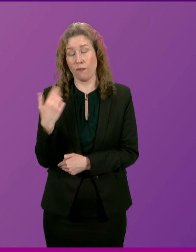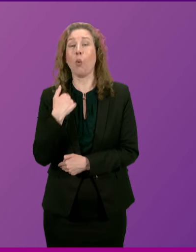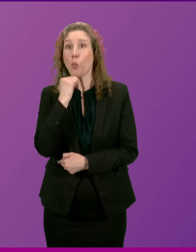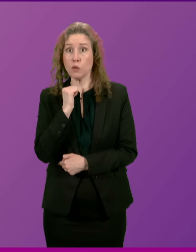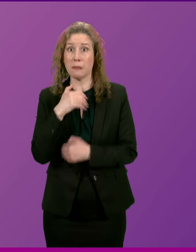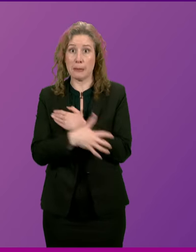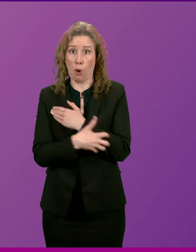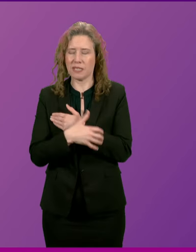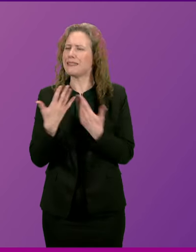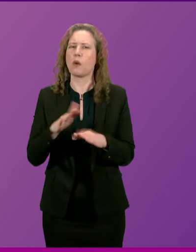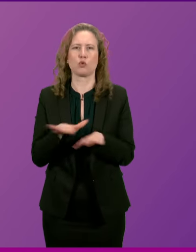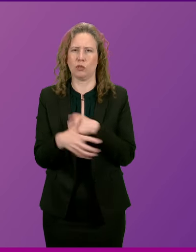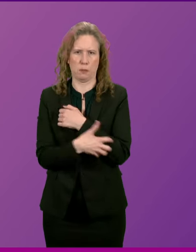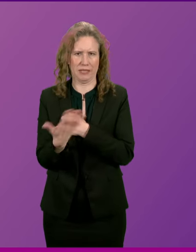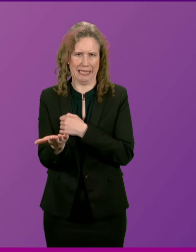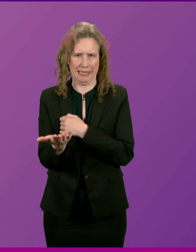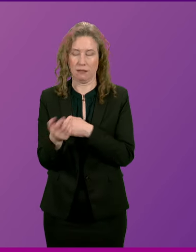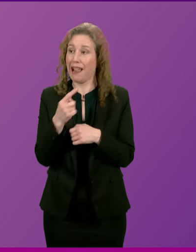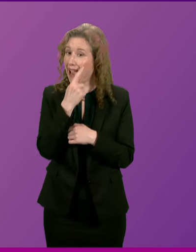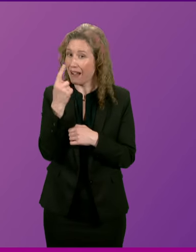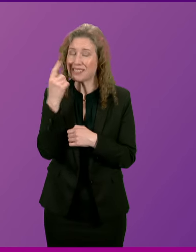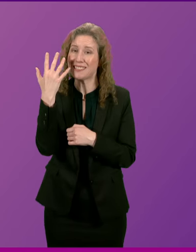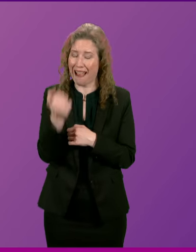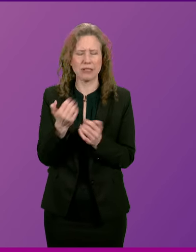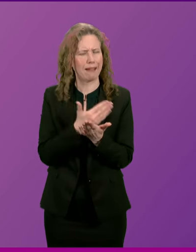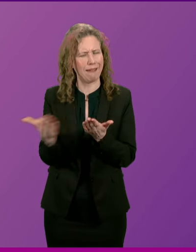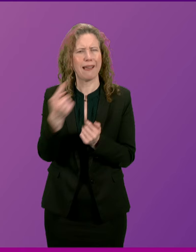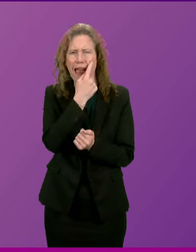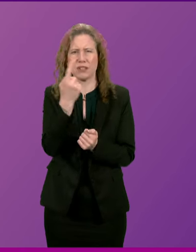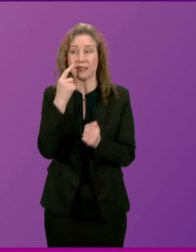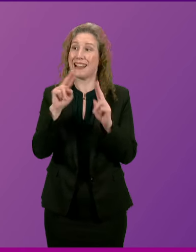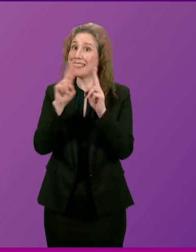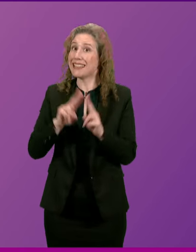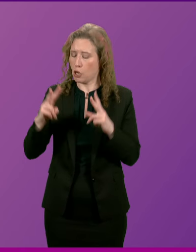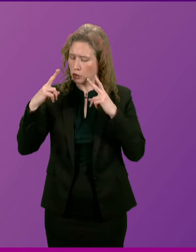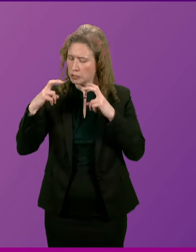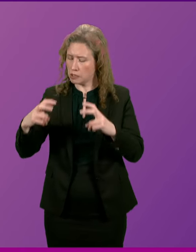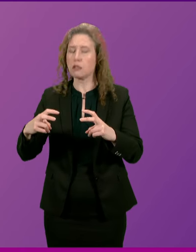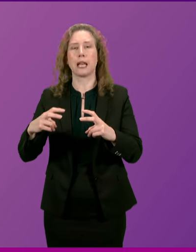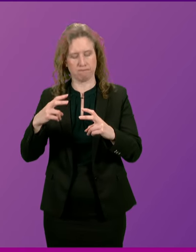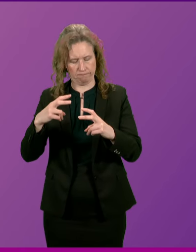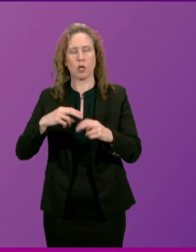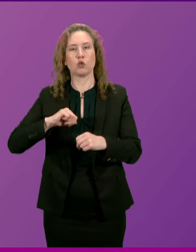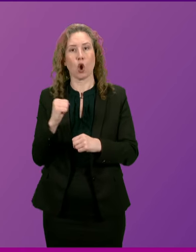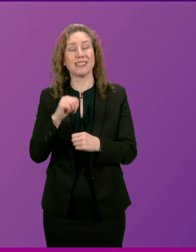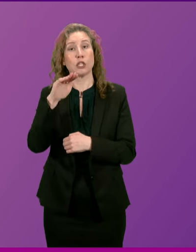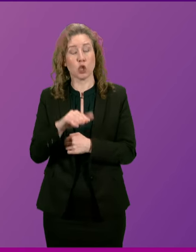in poverty, no longer being in poverty. And the evidence for that is quite clear on an international basis that the Scottish Child